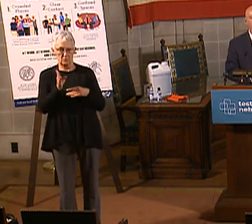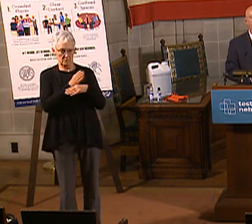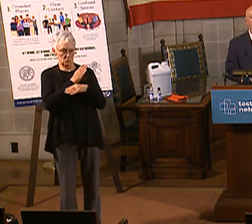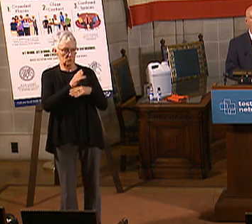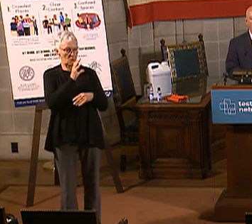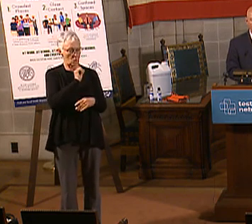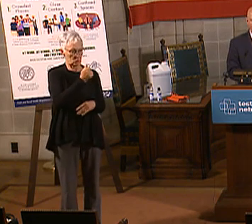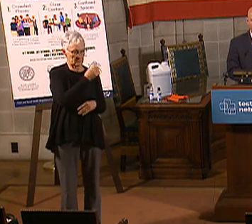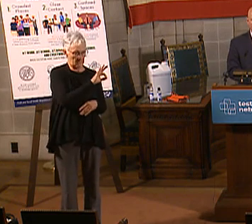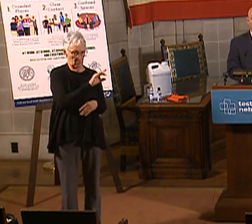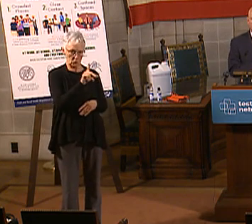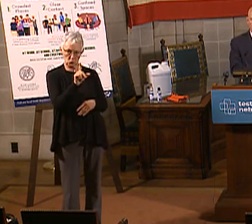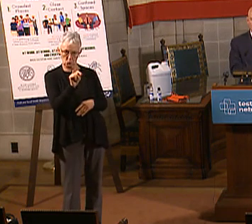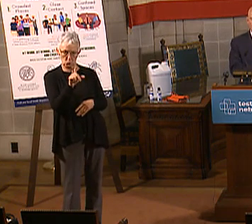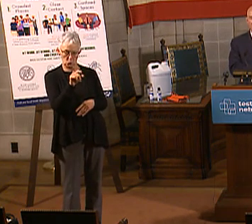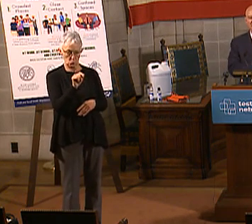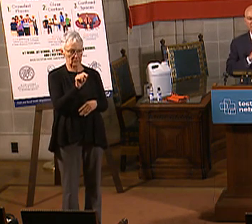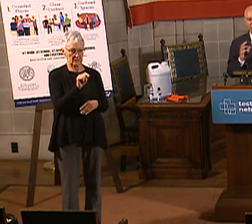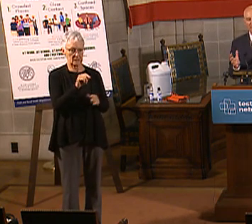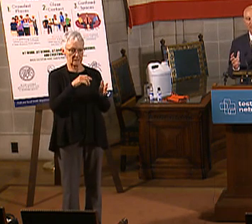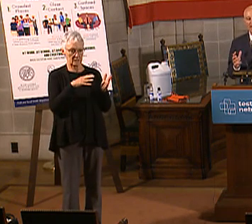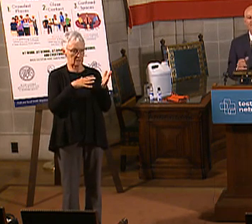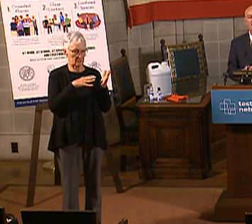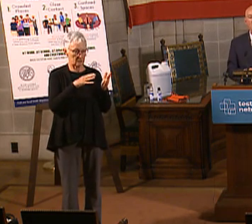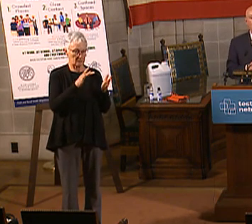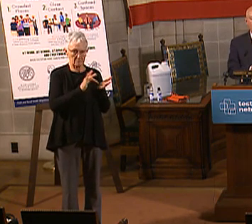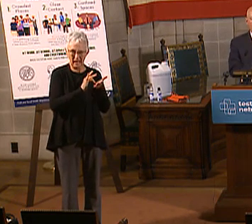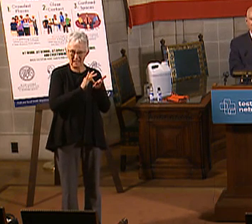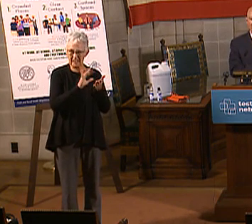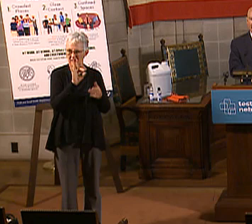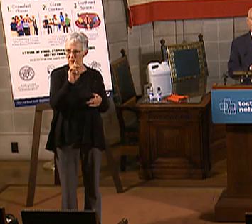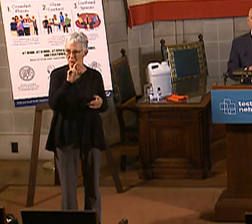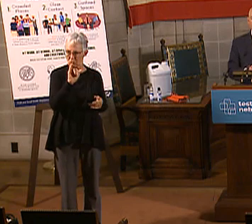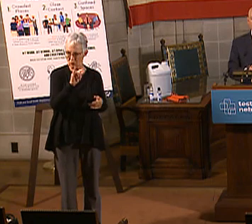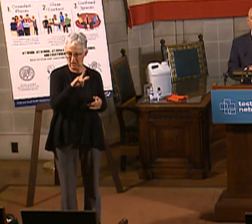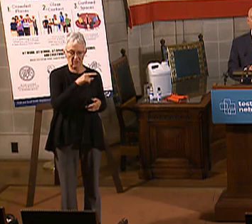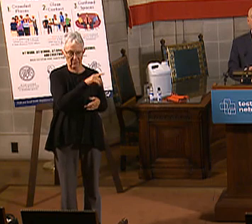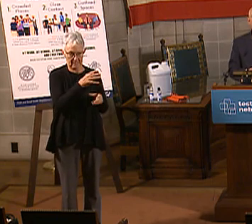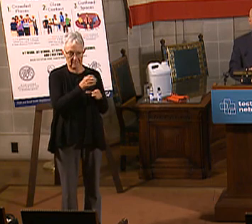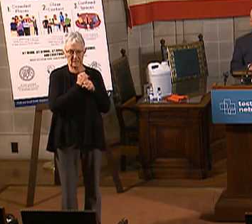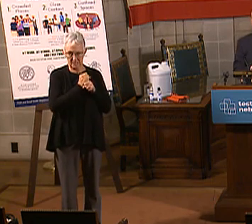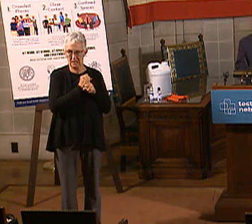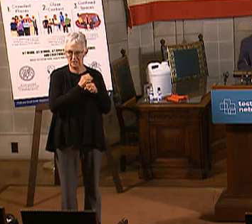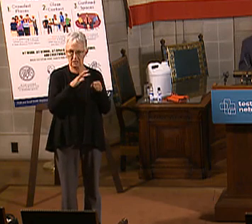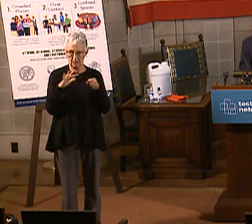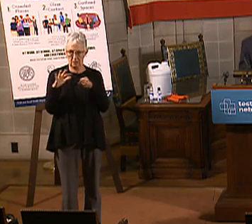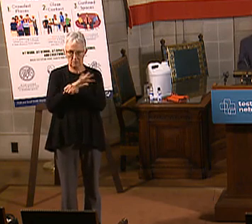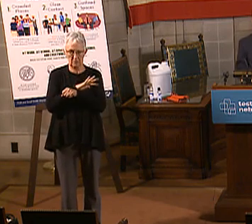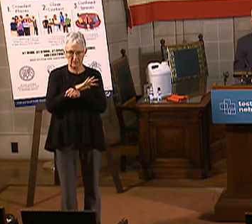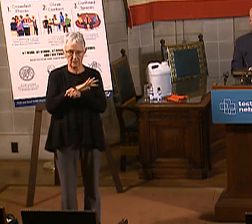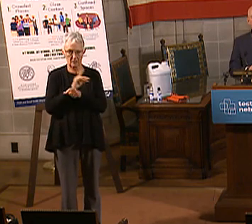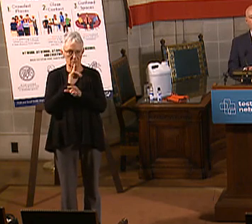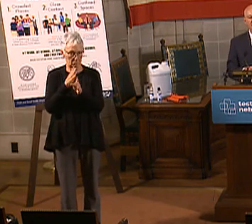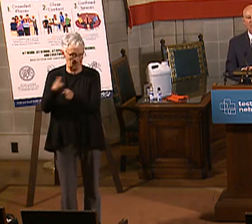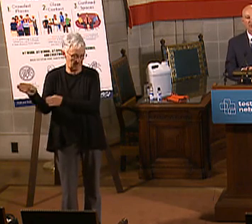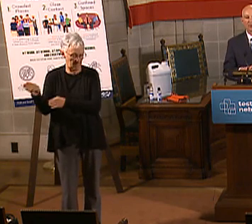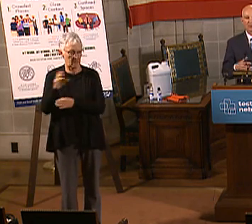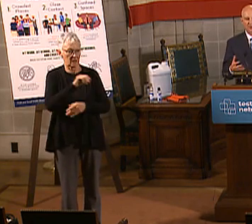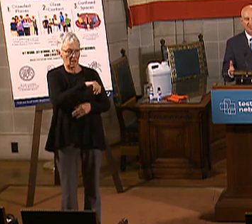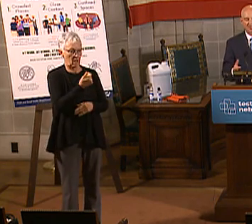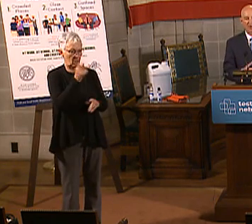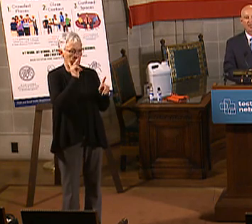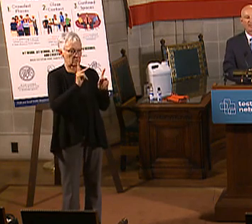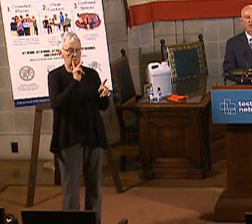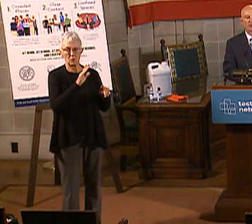20, pregnant, or medically frail, those folks get the complete plan. But everybody else is kind of on the basic plan. Now, with this, based upon